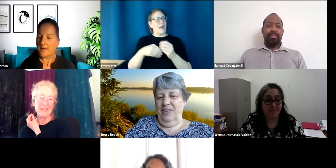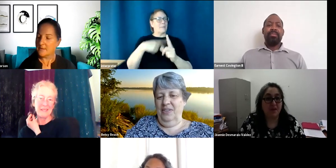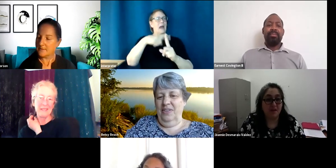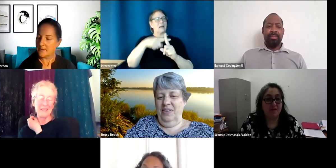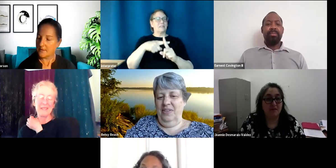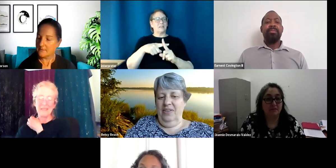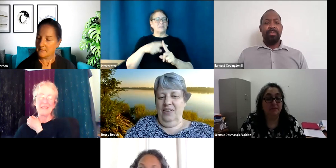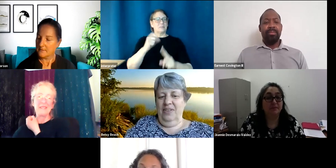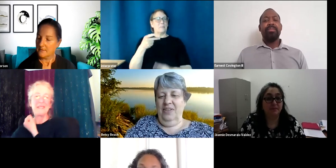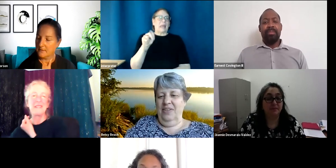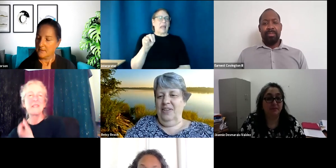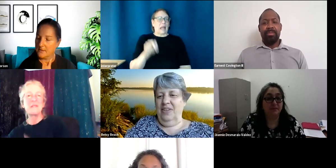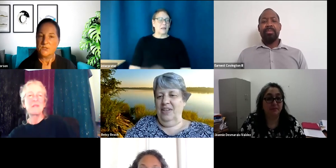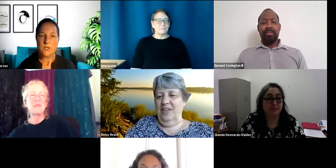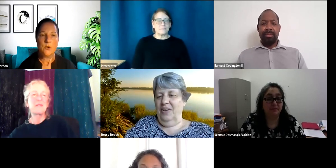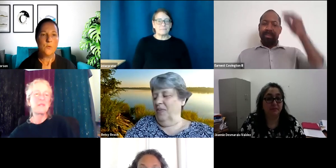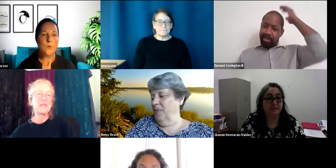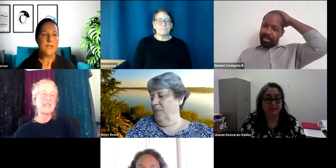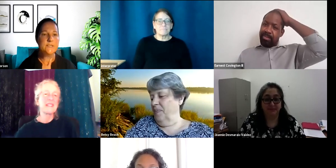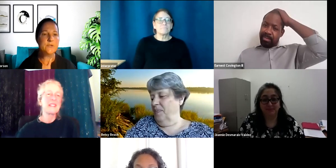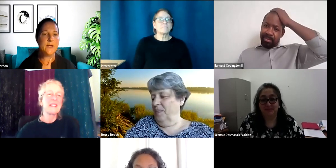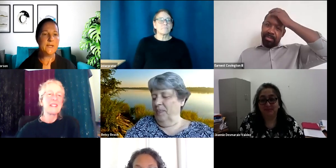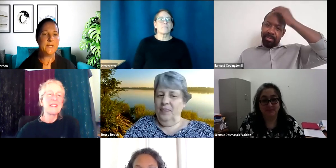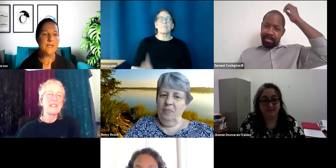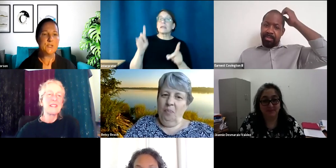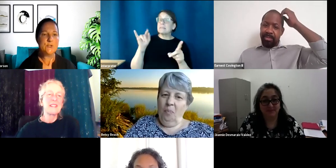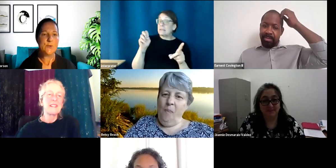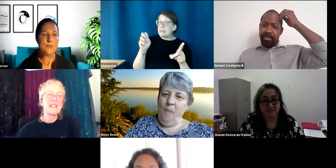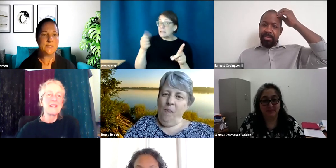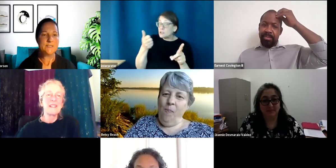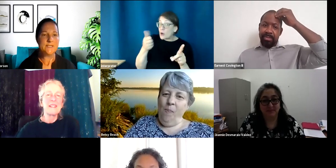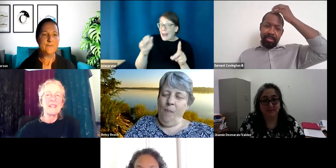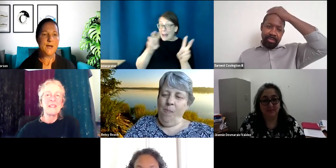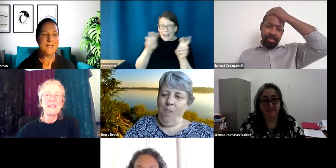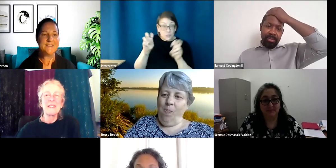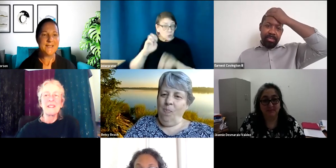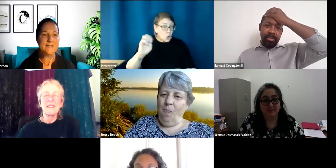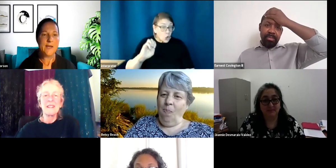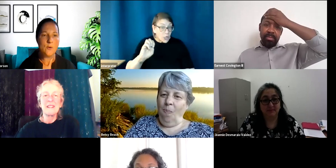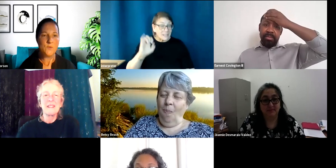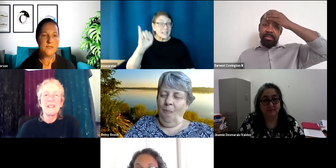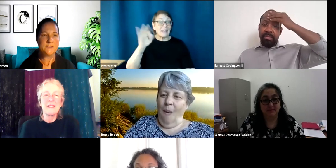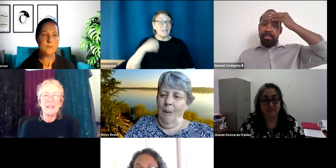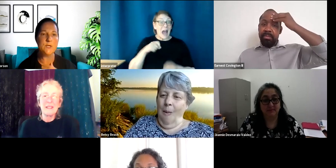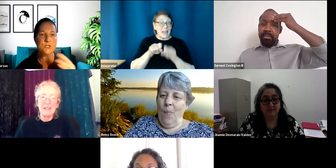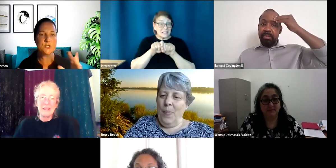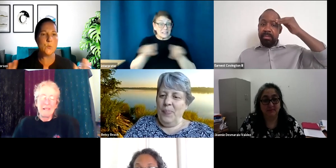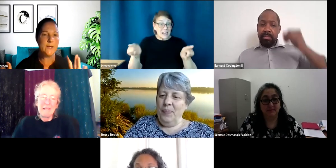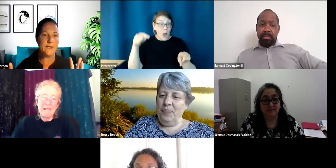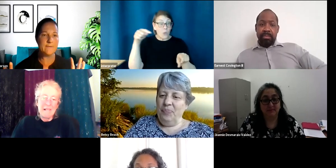I like that. Okay. Yeah. So is there any issue, Ernest, if I send out this and we just tweak